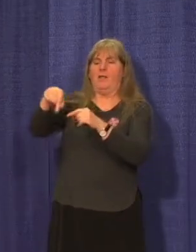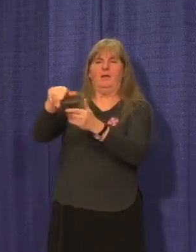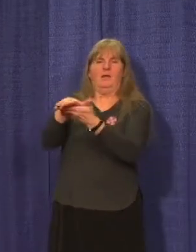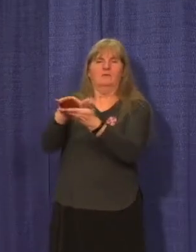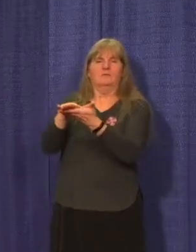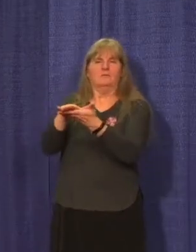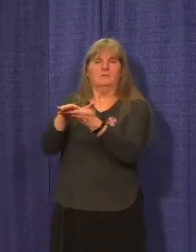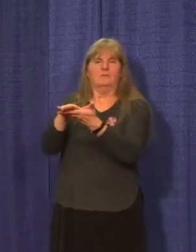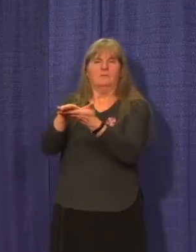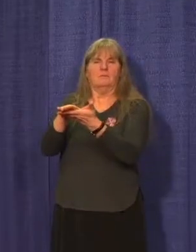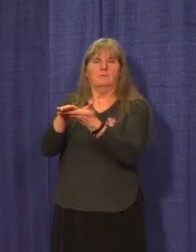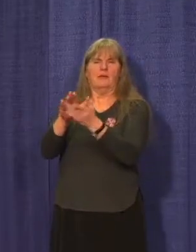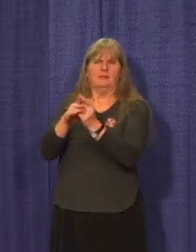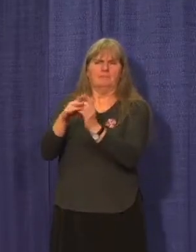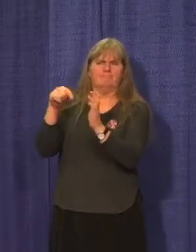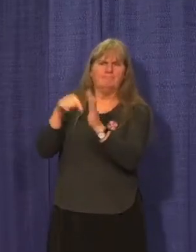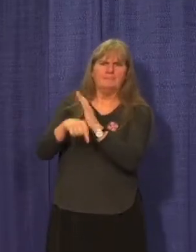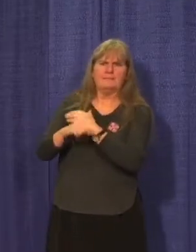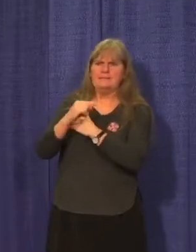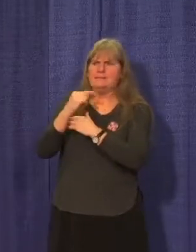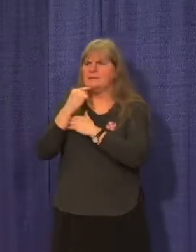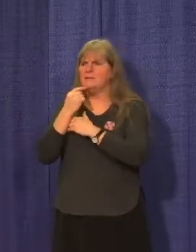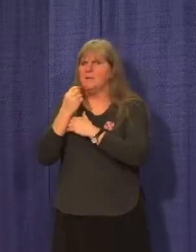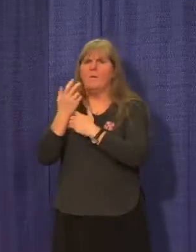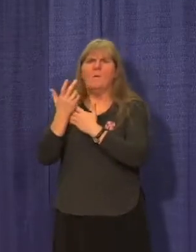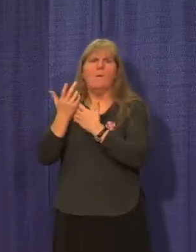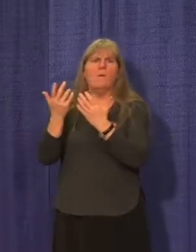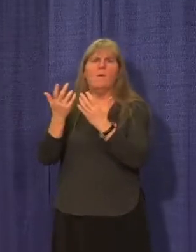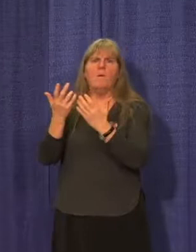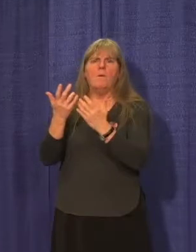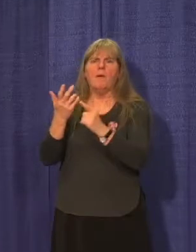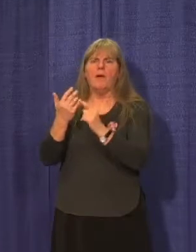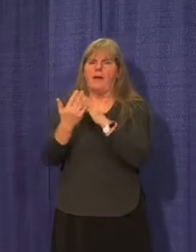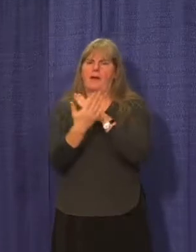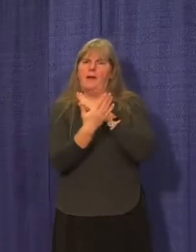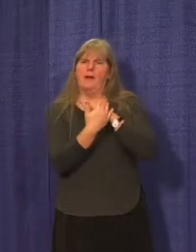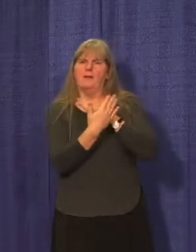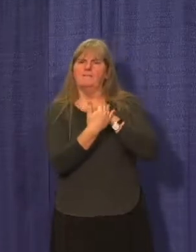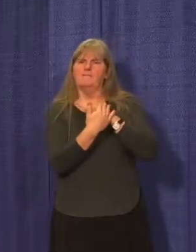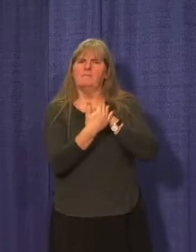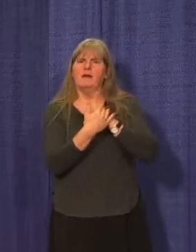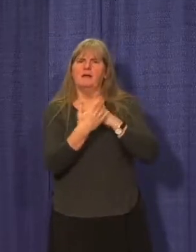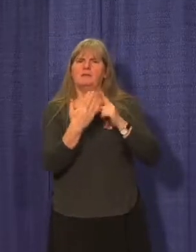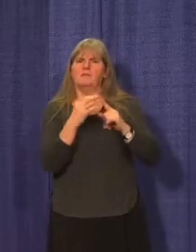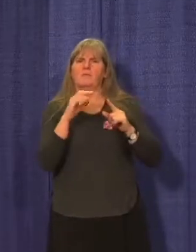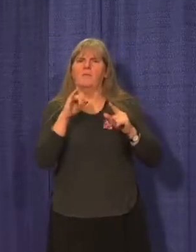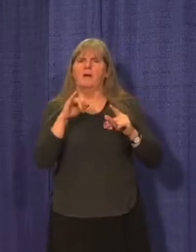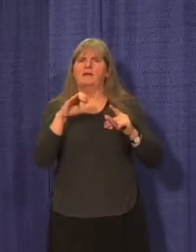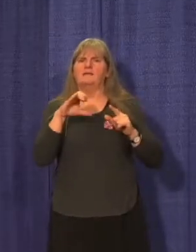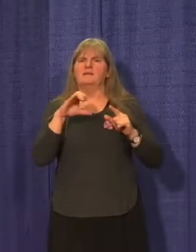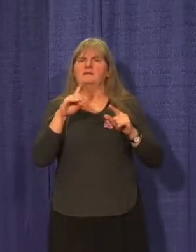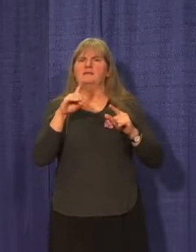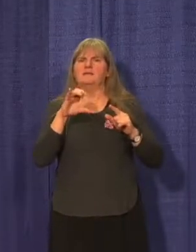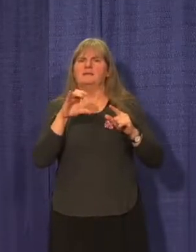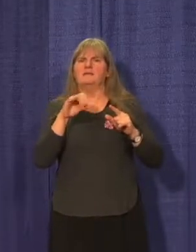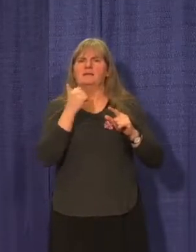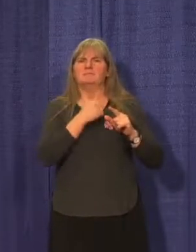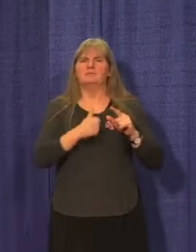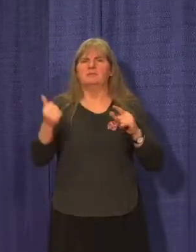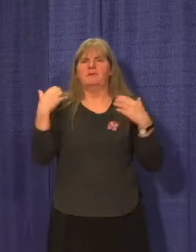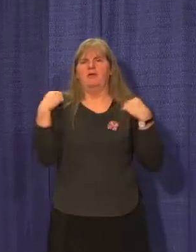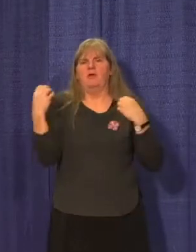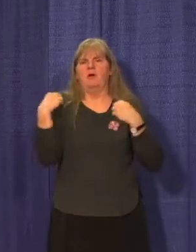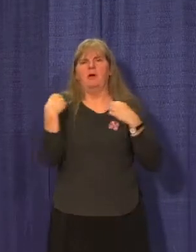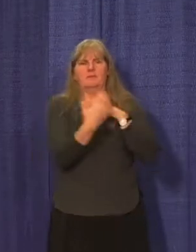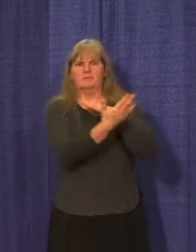of the seriousness of the matter and the advice from YCDC and from the Chief Medical Officer of